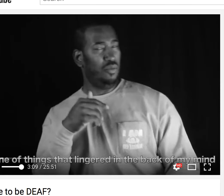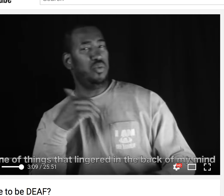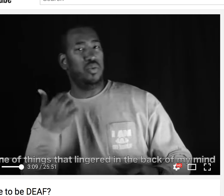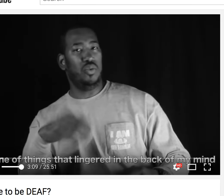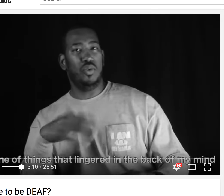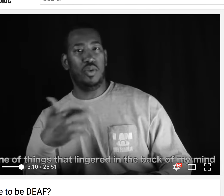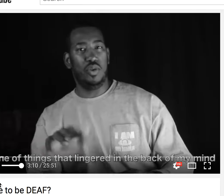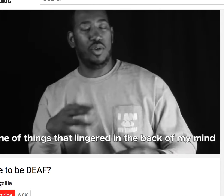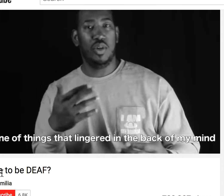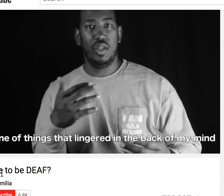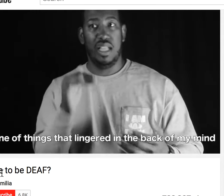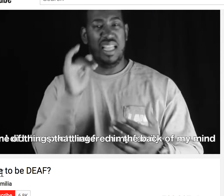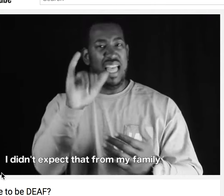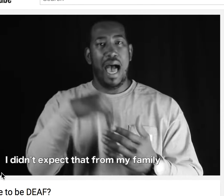That was always in the back of my mind.